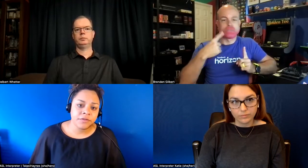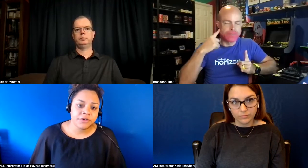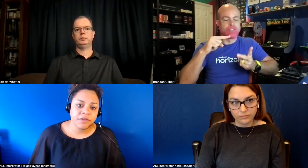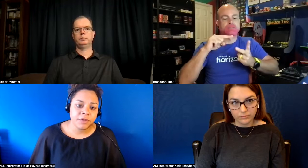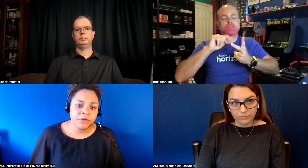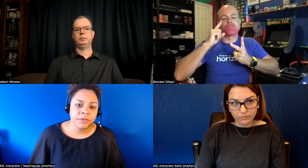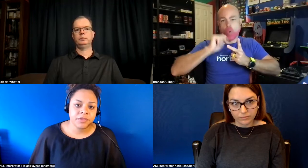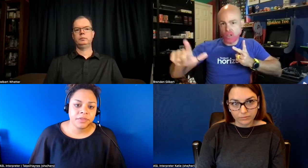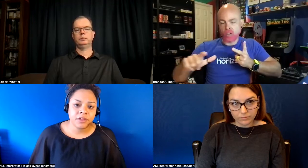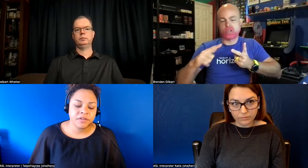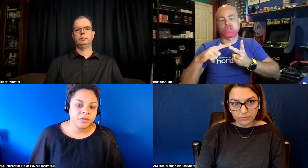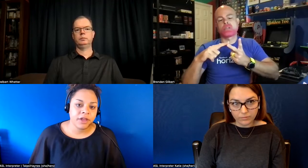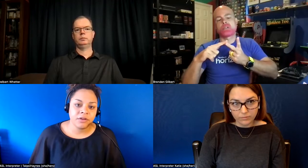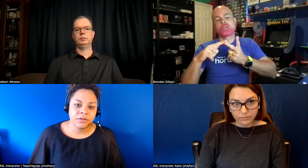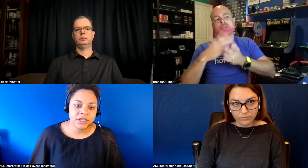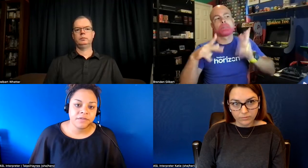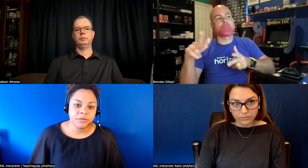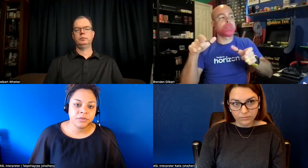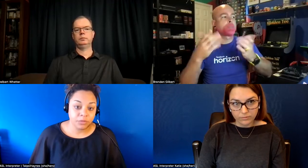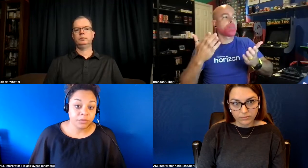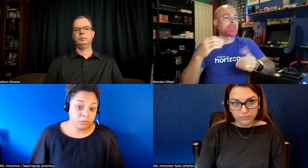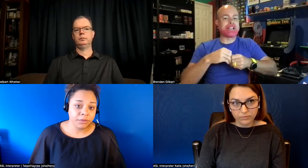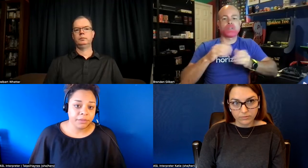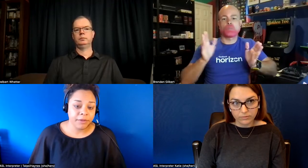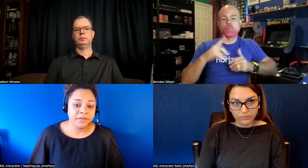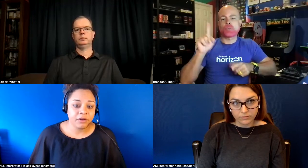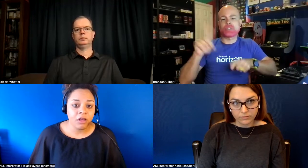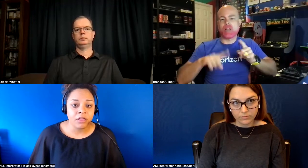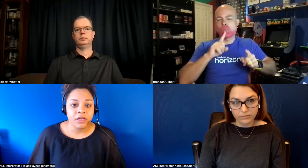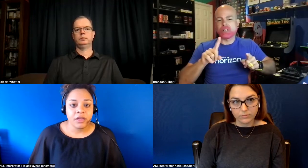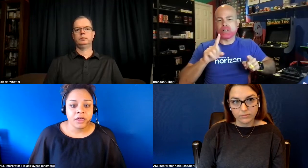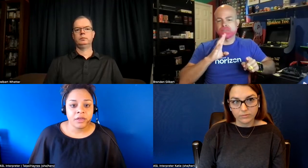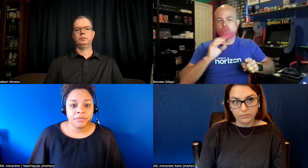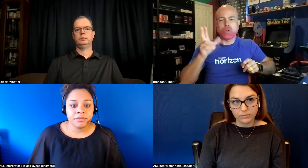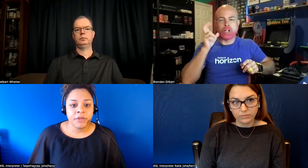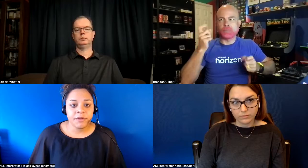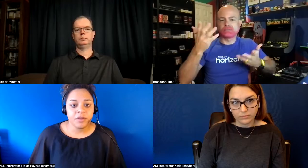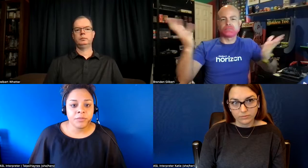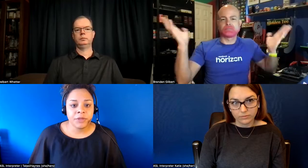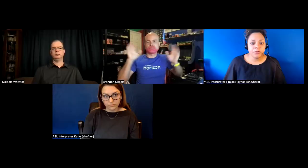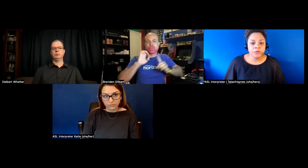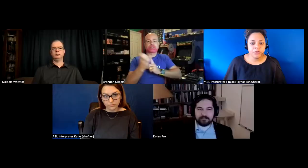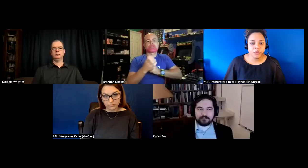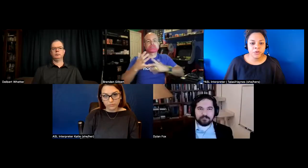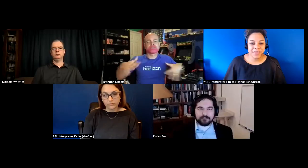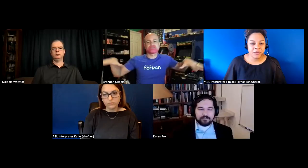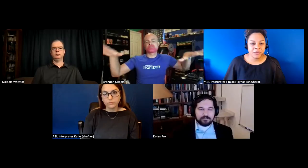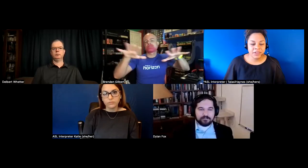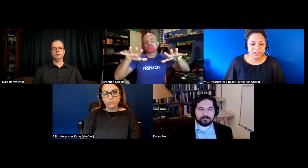for deaf people but that doesn't apply to only deaf it would have a benefit all um maybe some people are in the room where they can't really hear